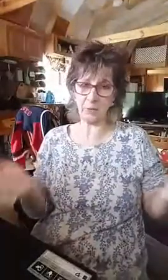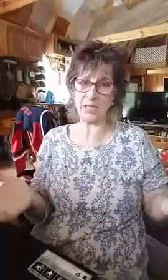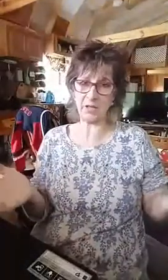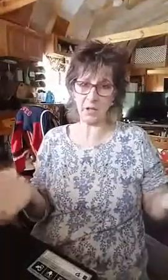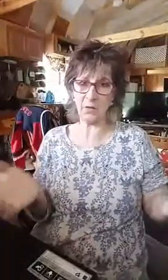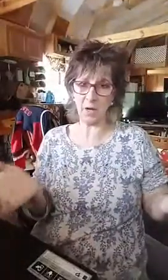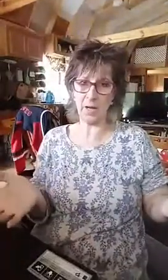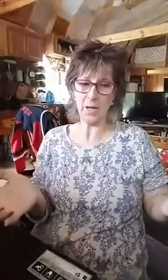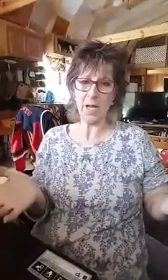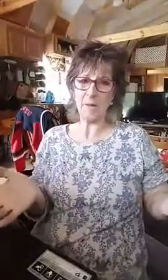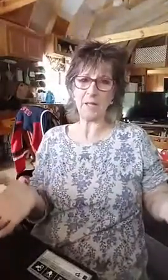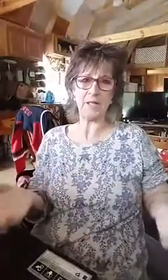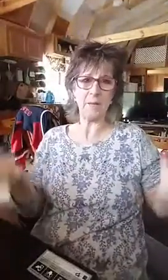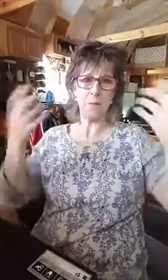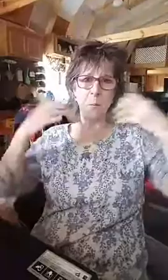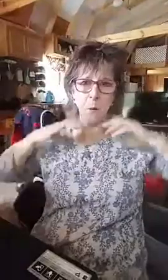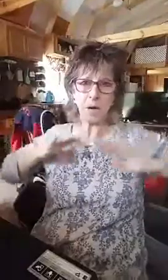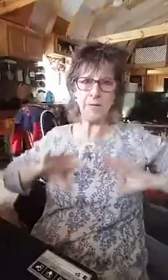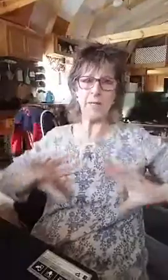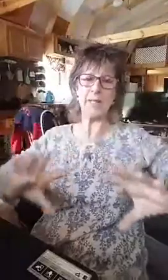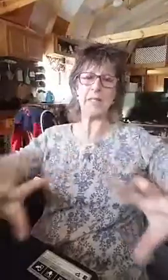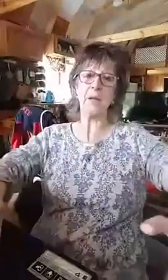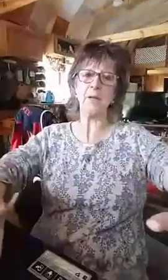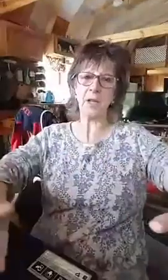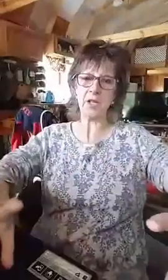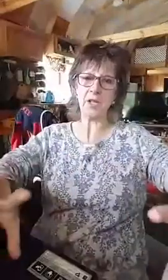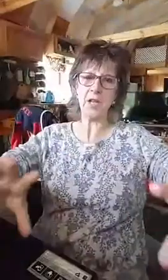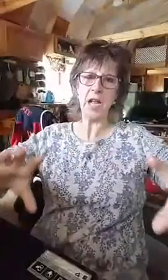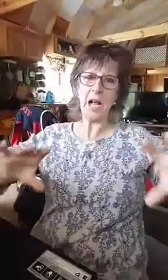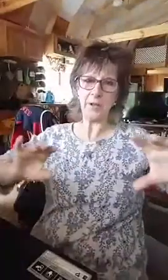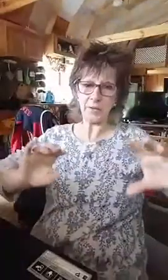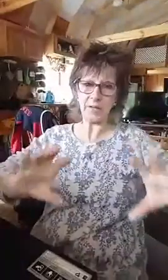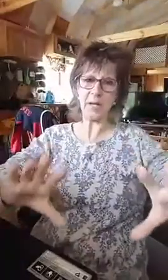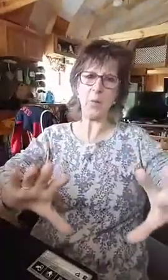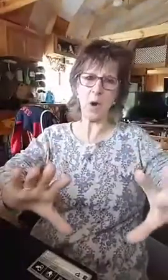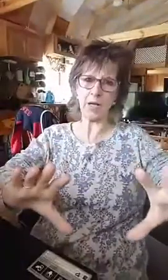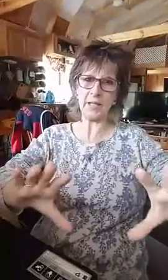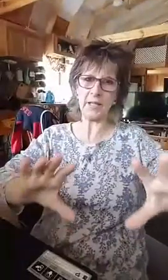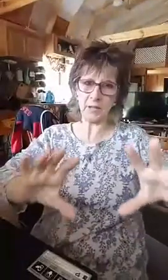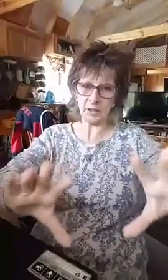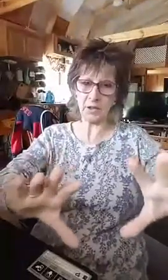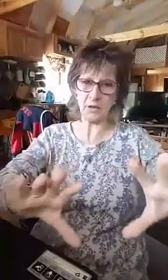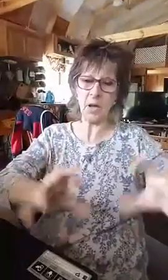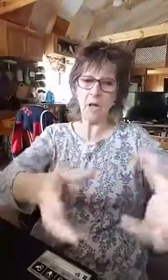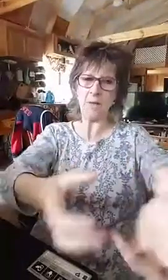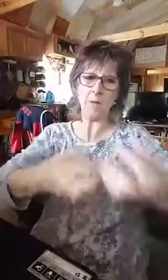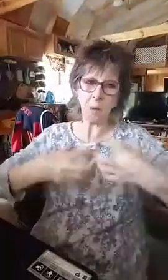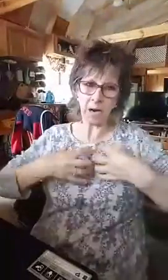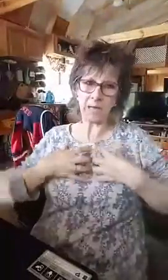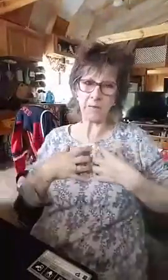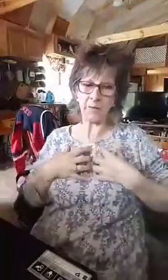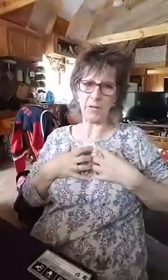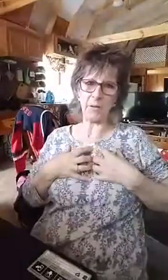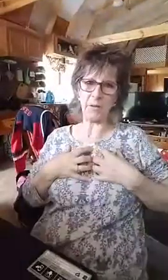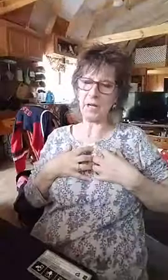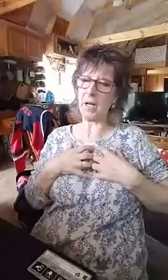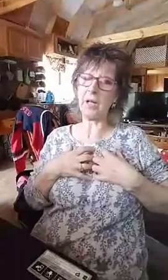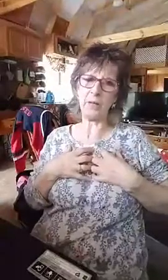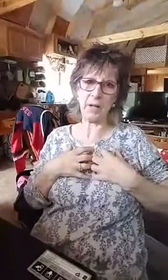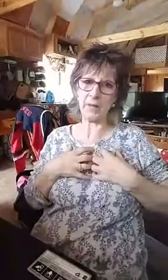written so far because the more I release the revelation and the things I'm walking into you, the more I get filled up with. And I love heaven.